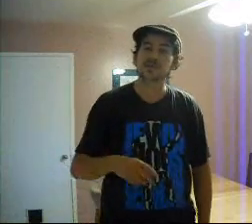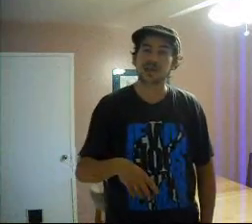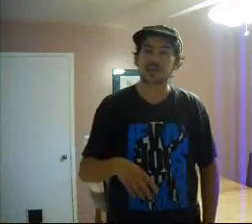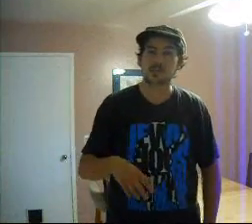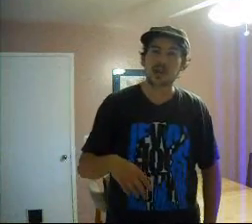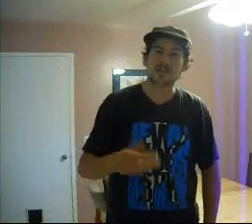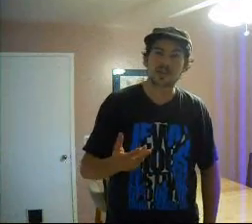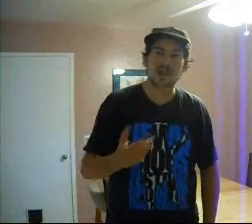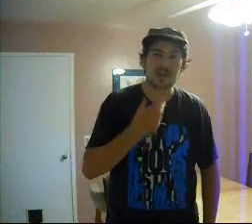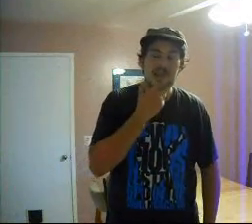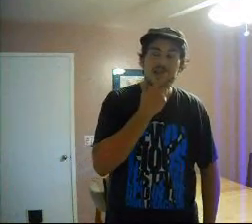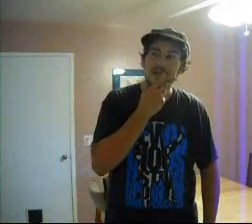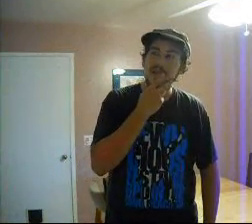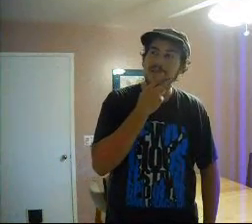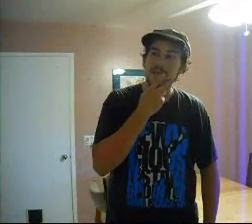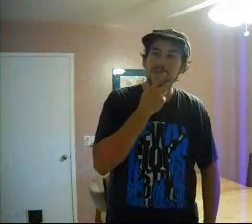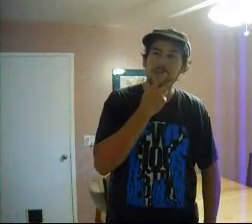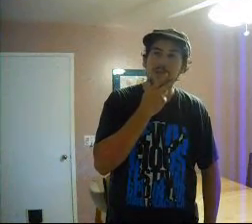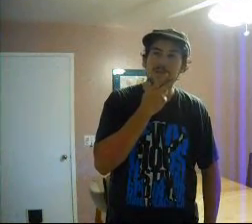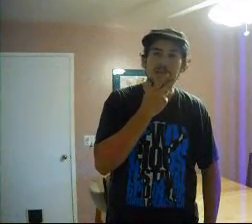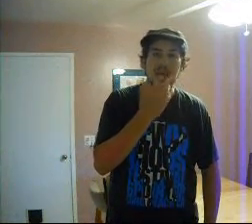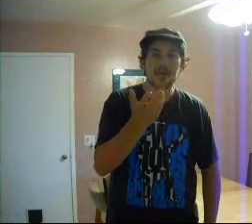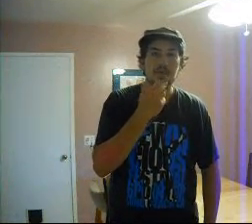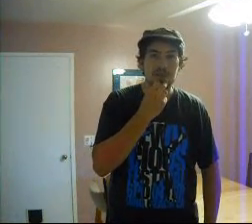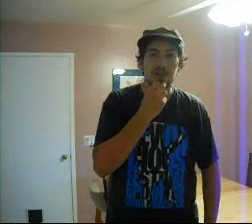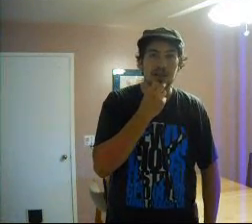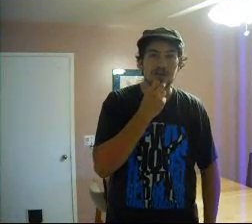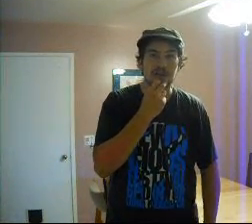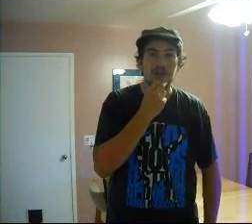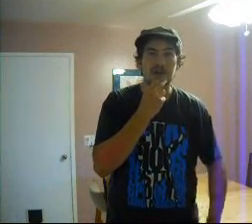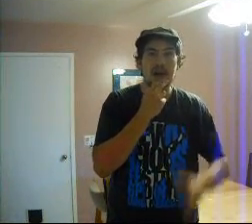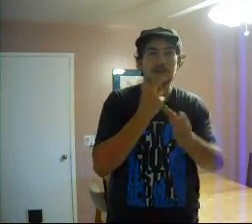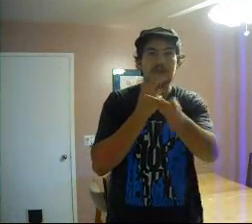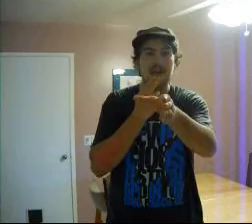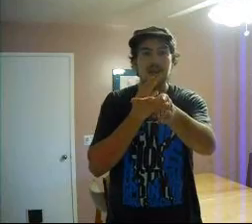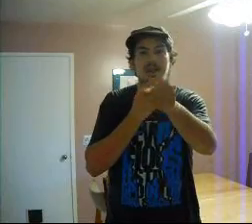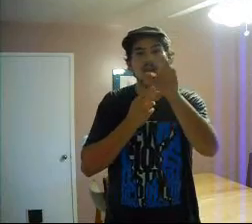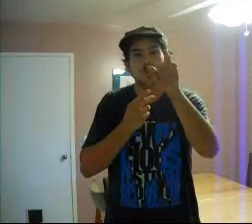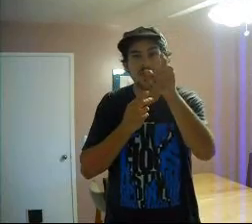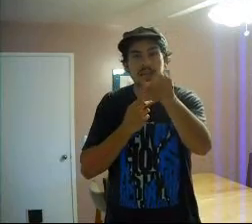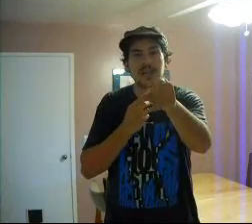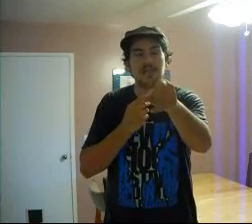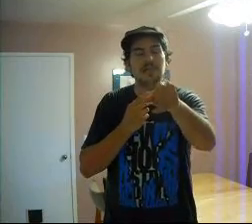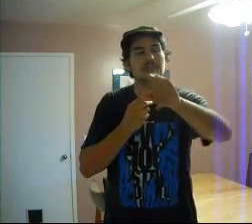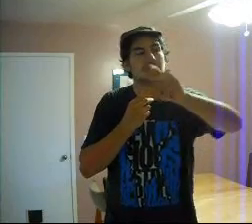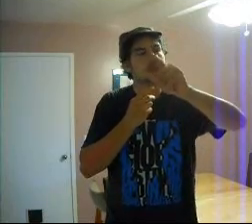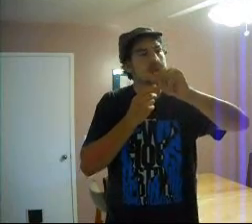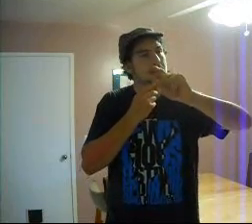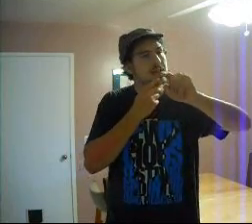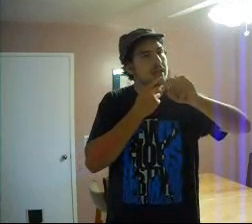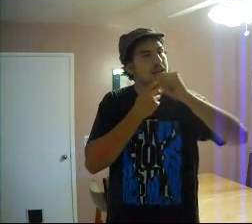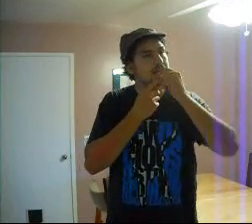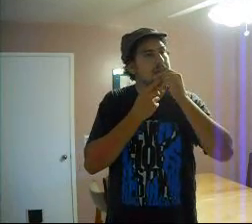session where I've decided that, you know, I skipped pretty much everything in davening. You know, I say what kids in like